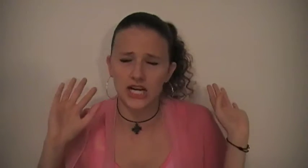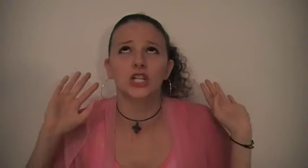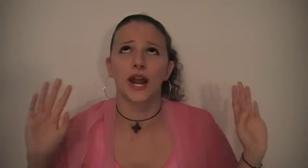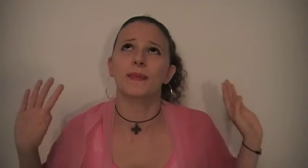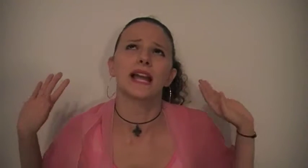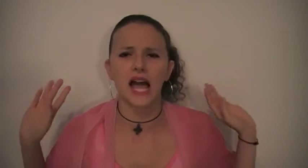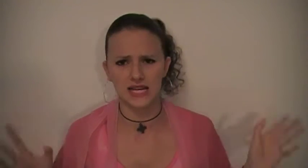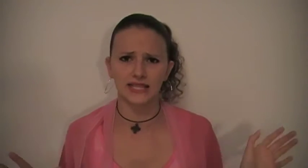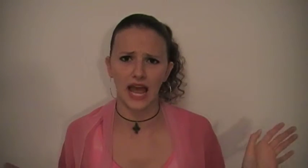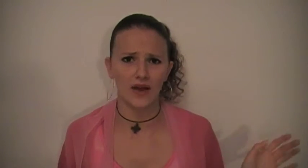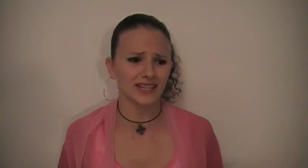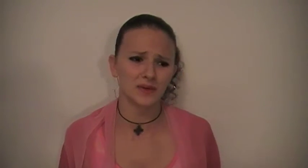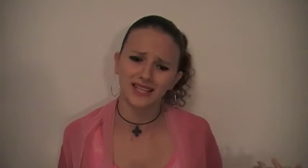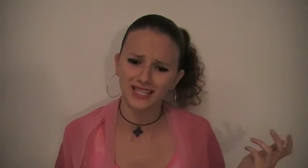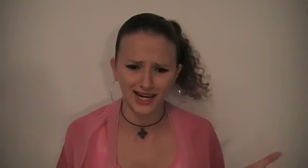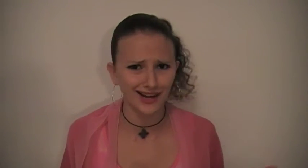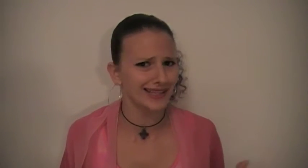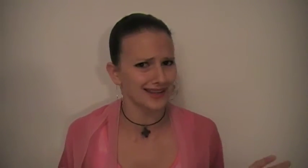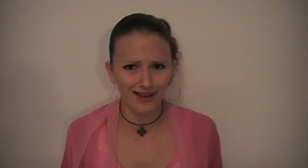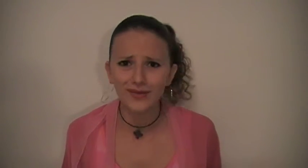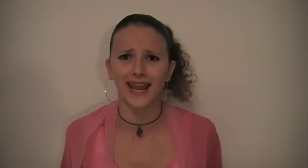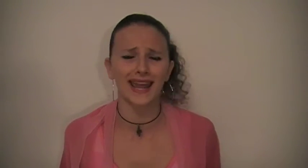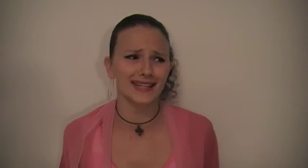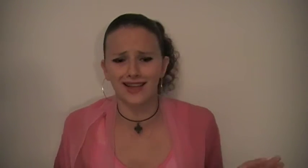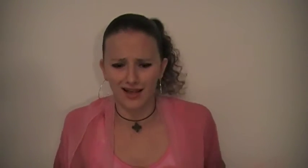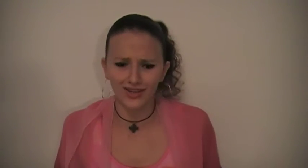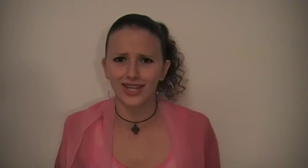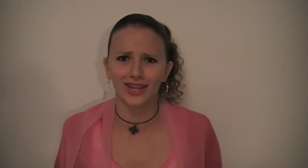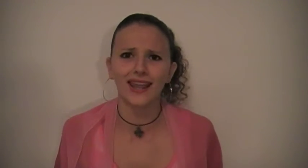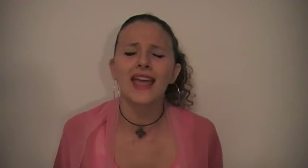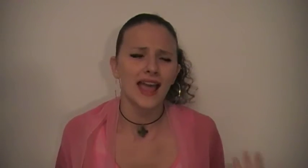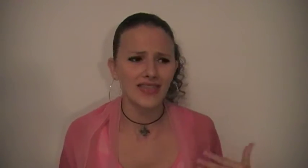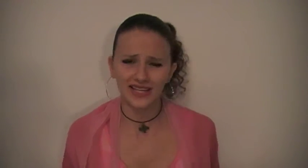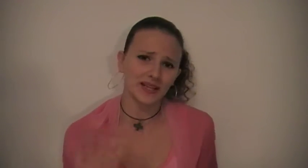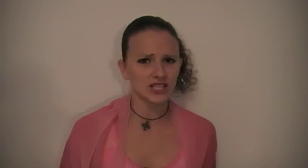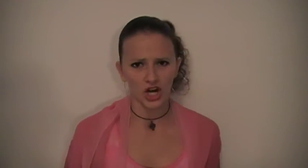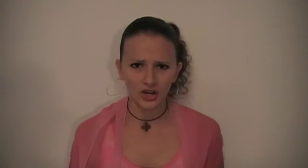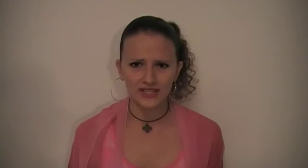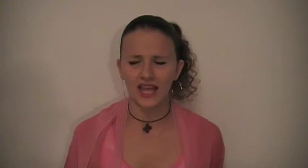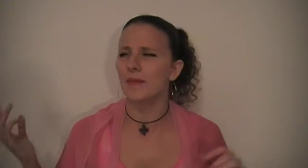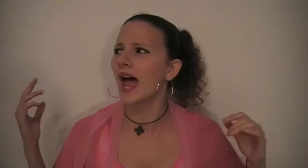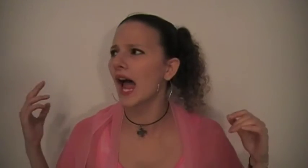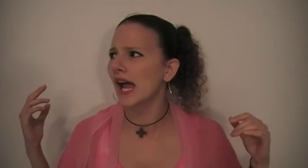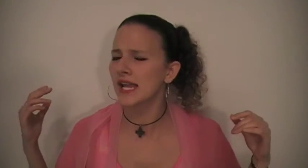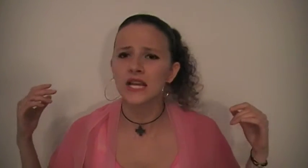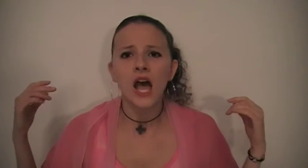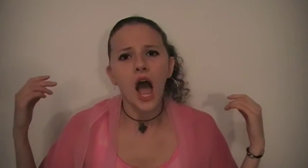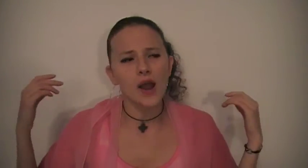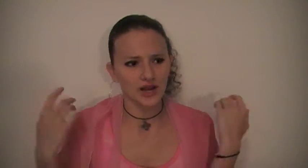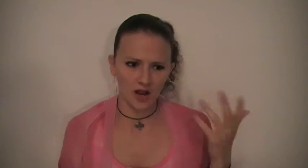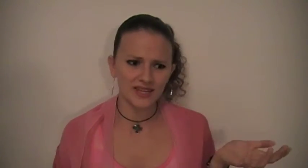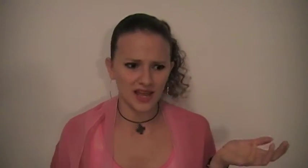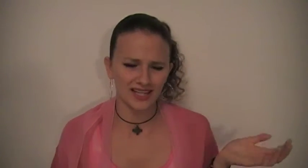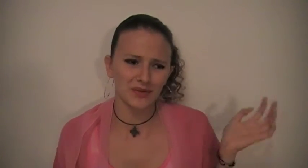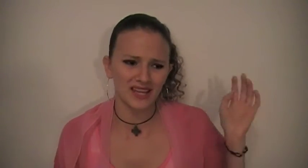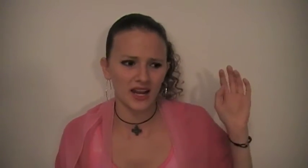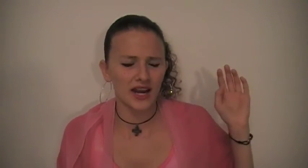cried my eyes out and he was like girl it's okay it's all good and then he didn't encourage them and I went home that night and I was like